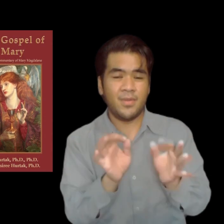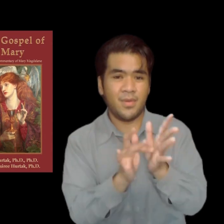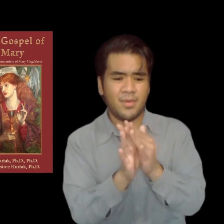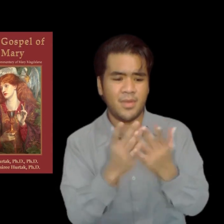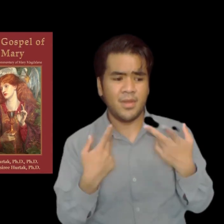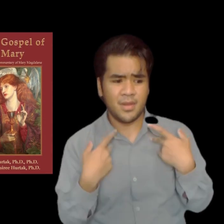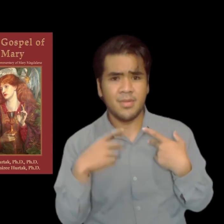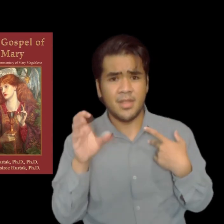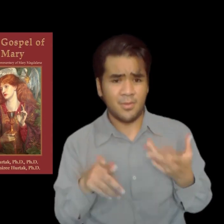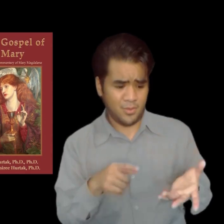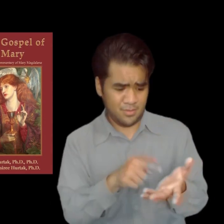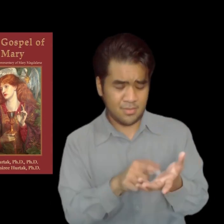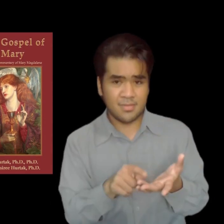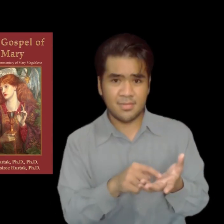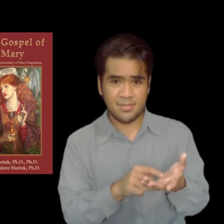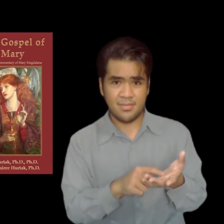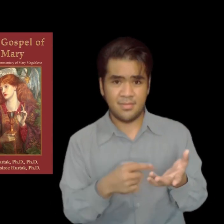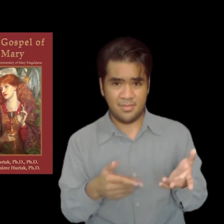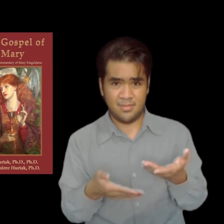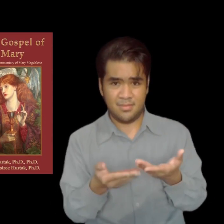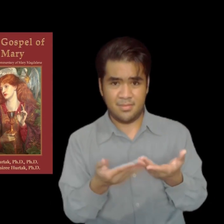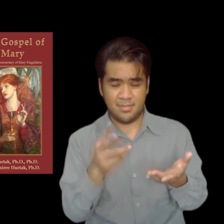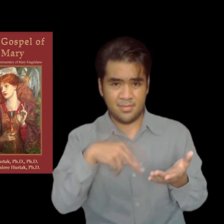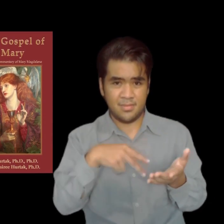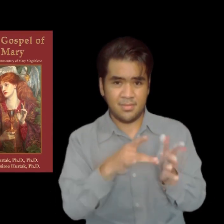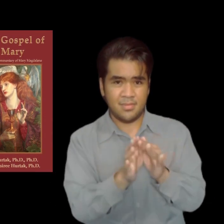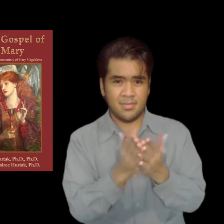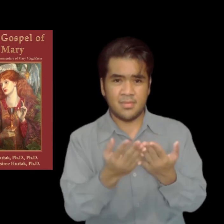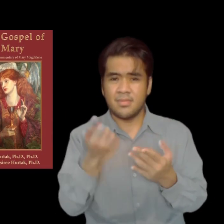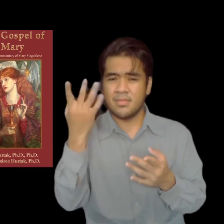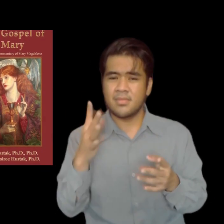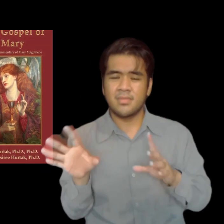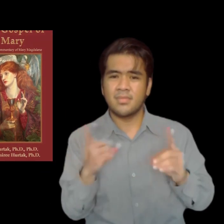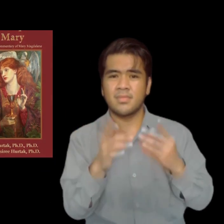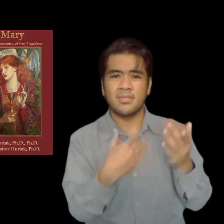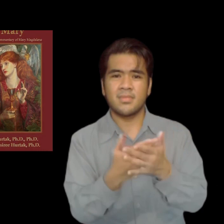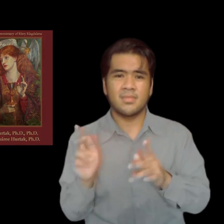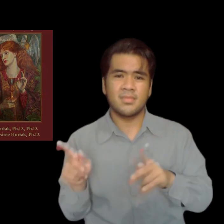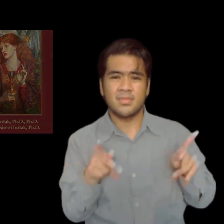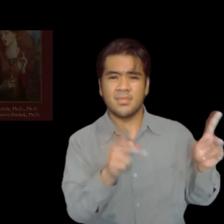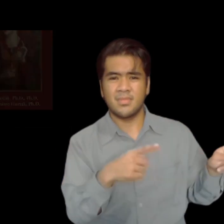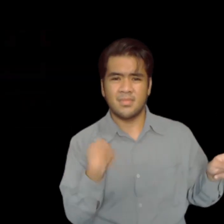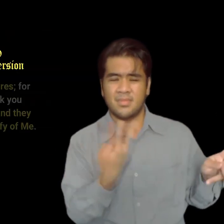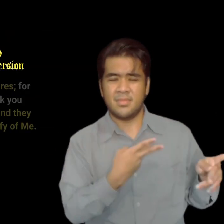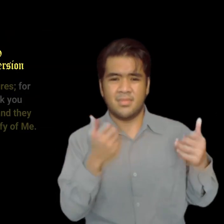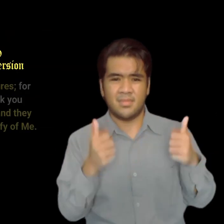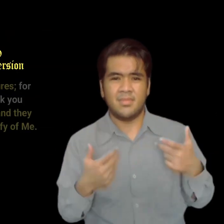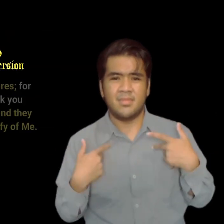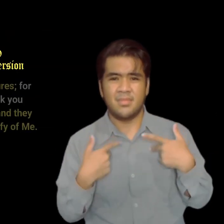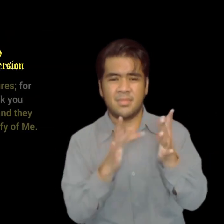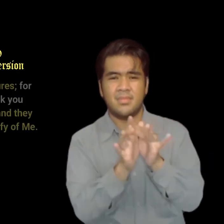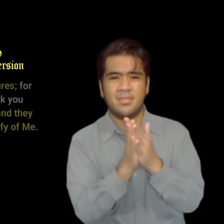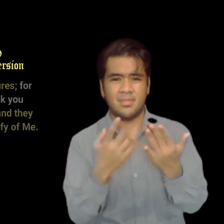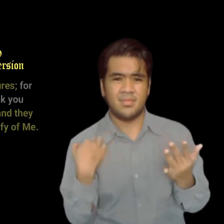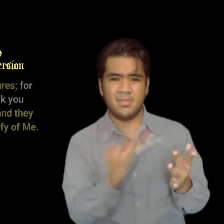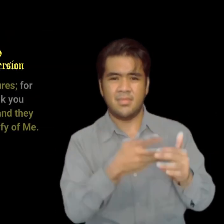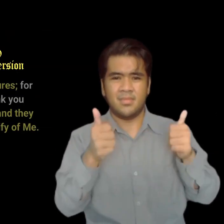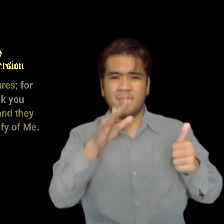66 books included in the Bible. So instead of searching for truth in extra-biblical sources, search the Scriptures. For only in them